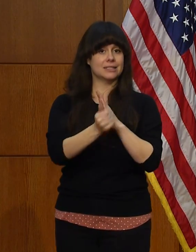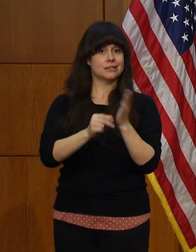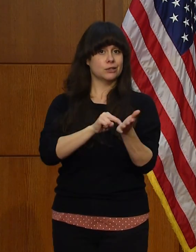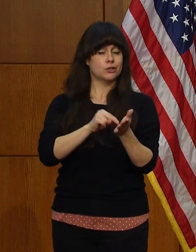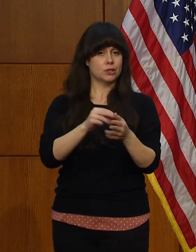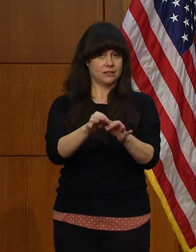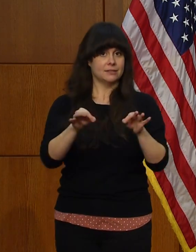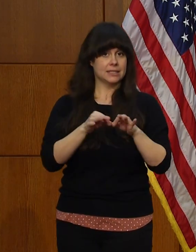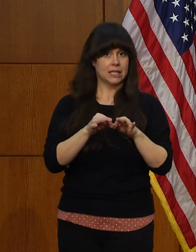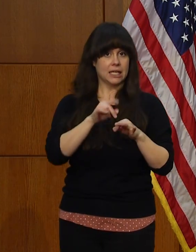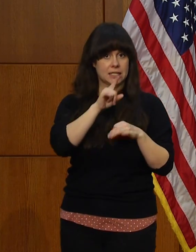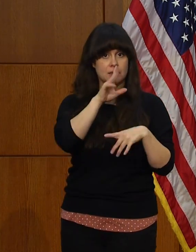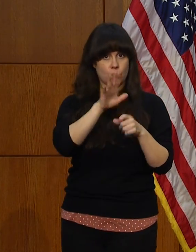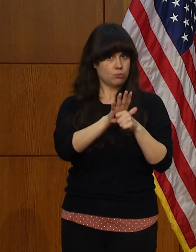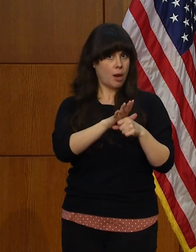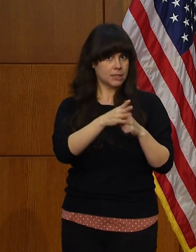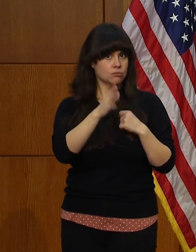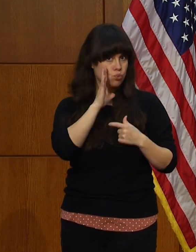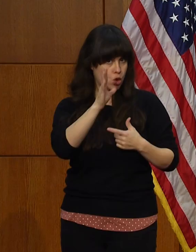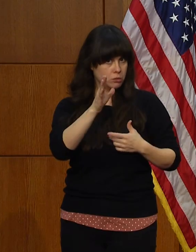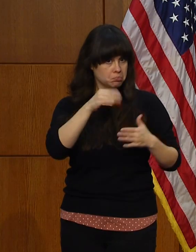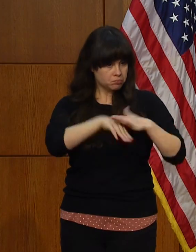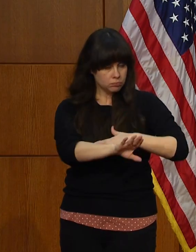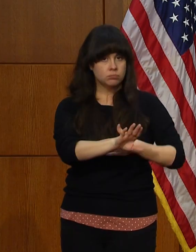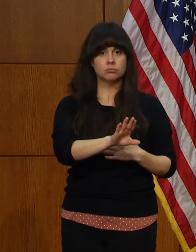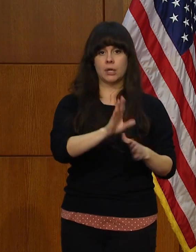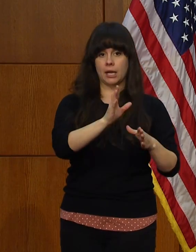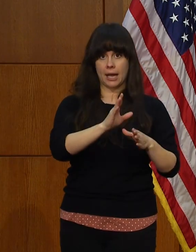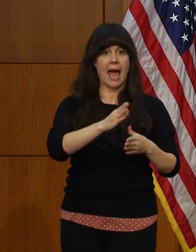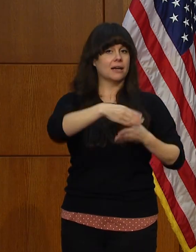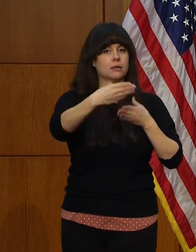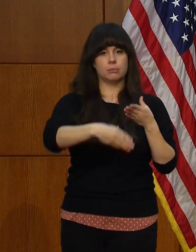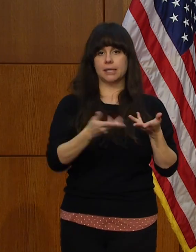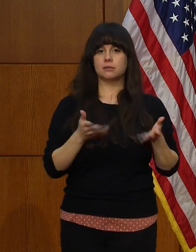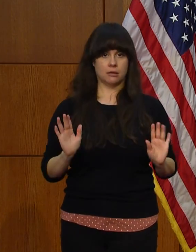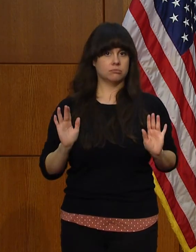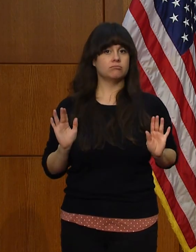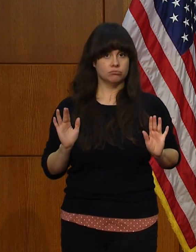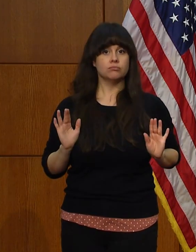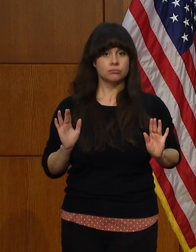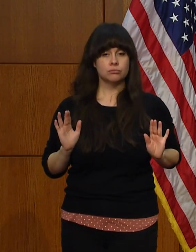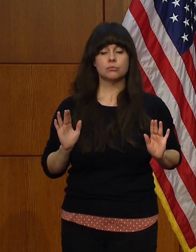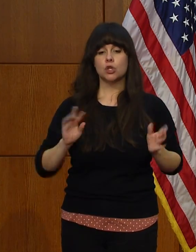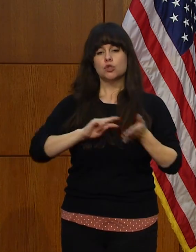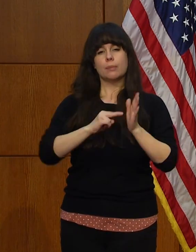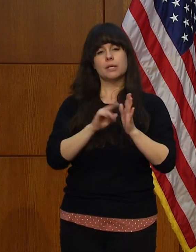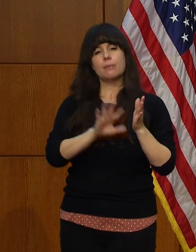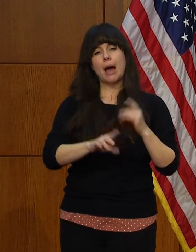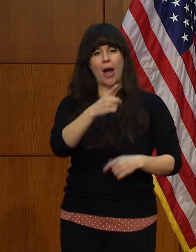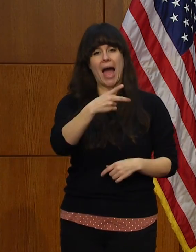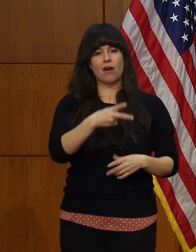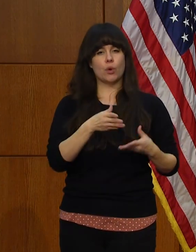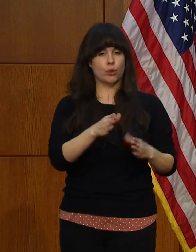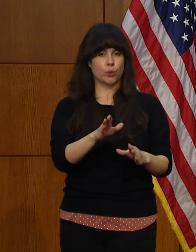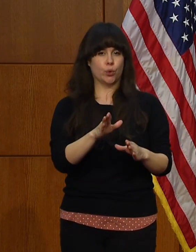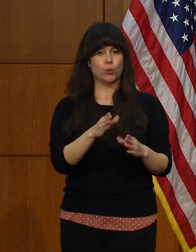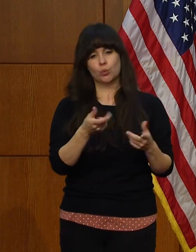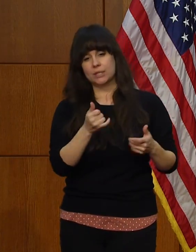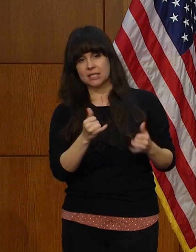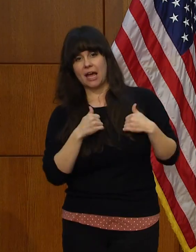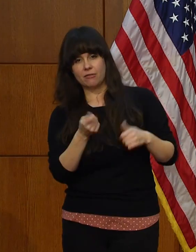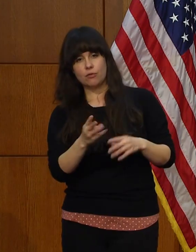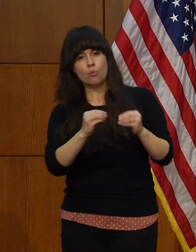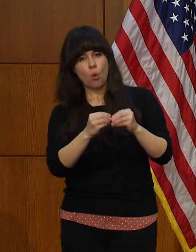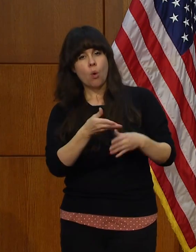were dedicated to vaccinating and have completed those. And right now, we're about halfway through those as well and